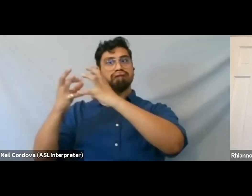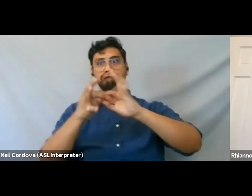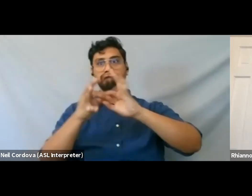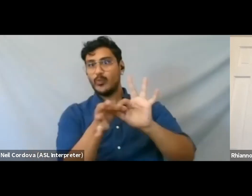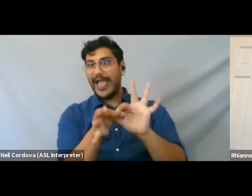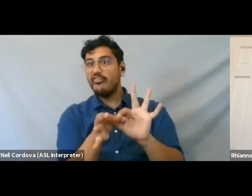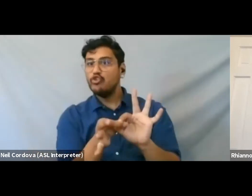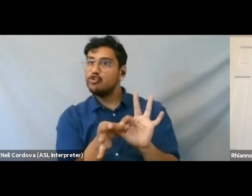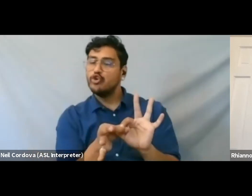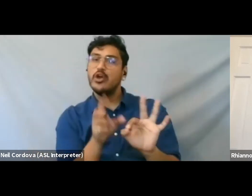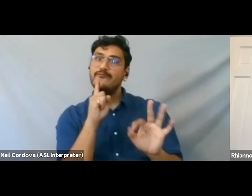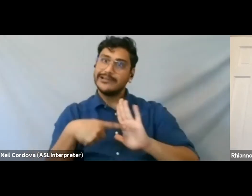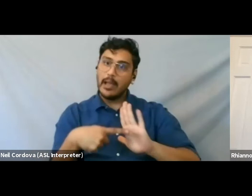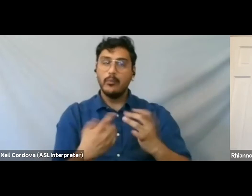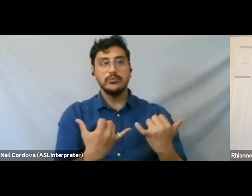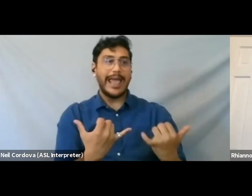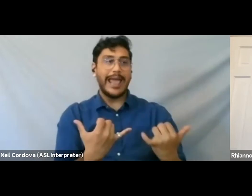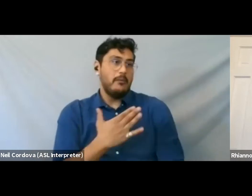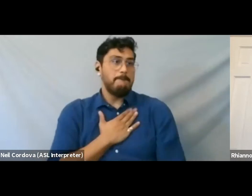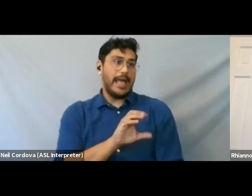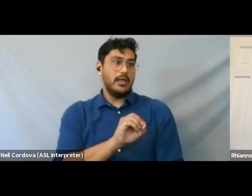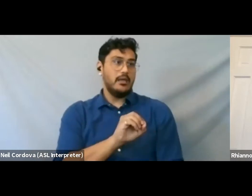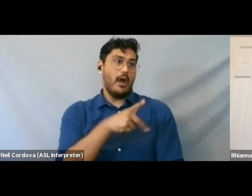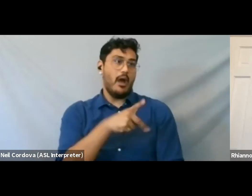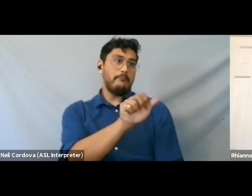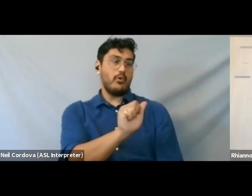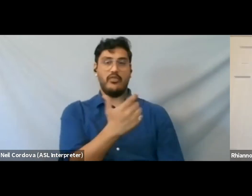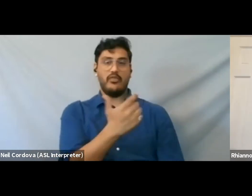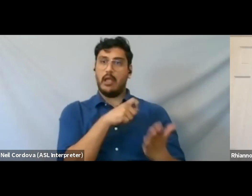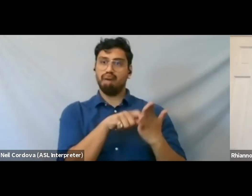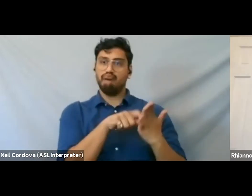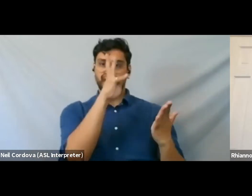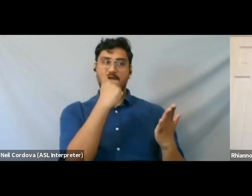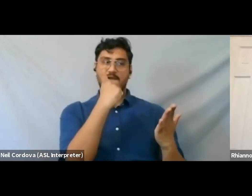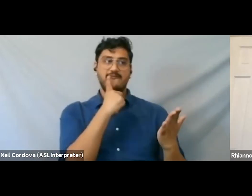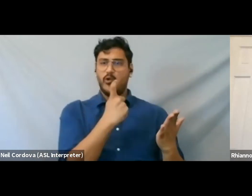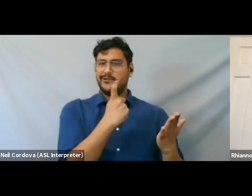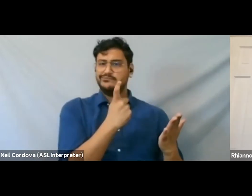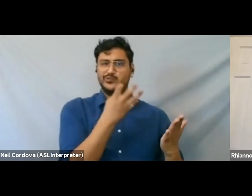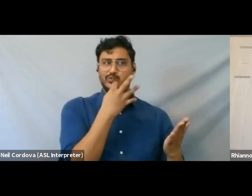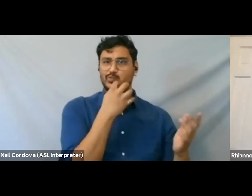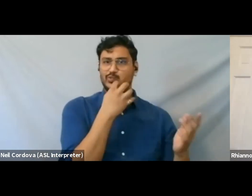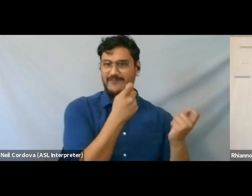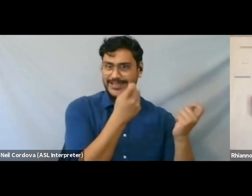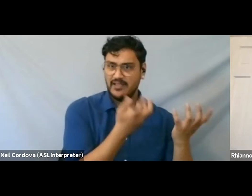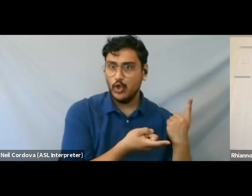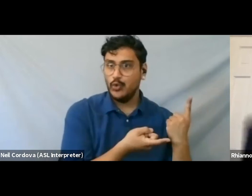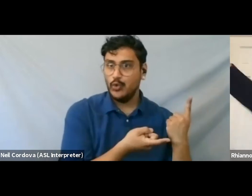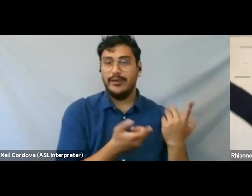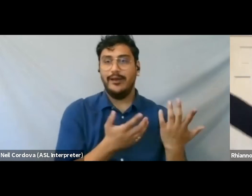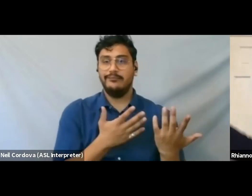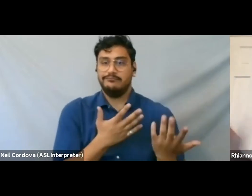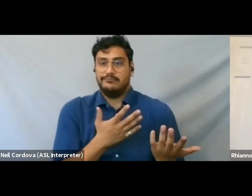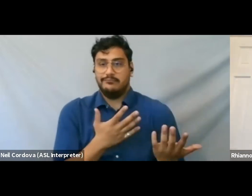I'm that I've been, you know, creating for the Spiletto Festival about Omar bin Said. And work hopefully,